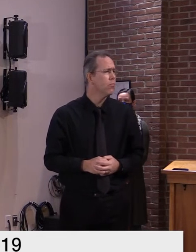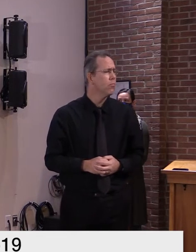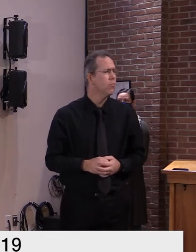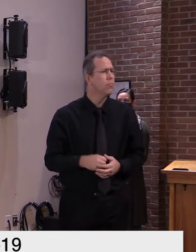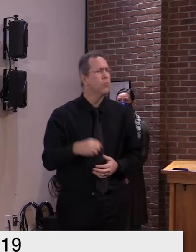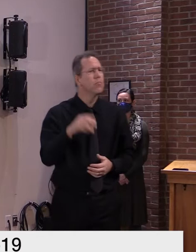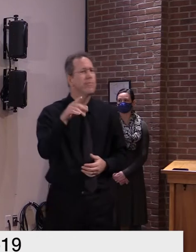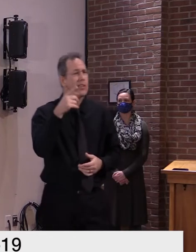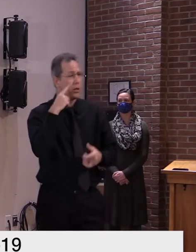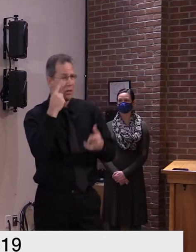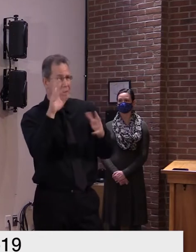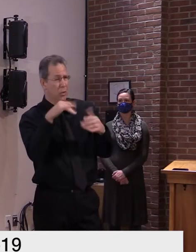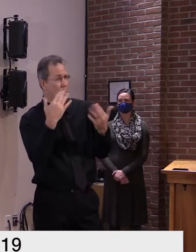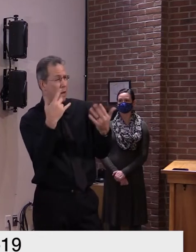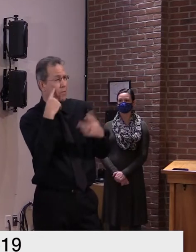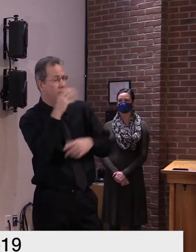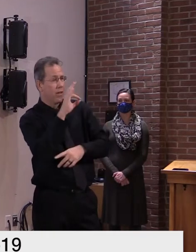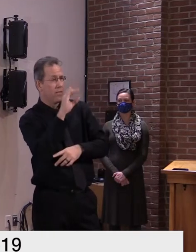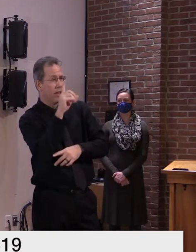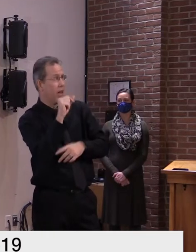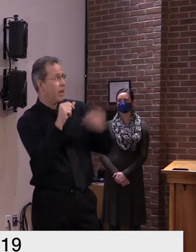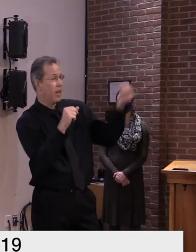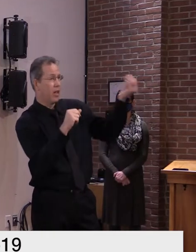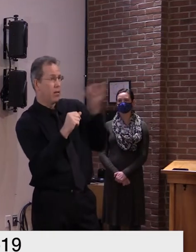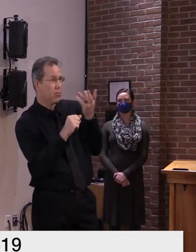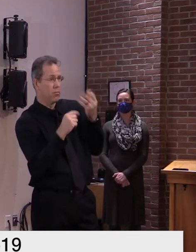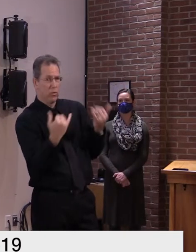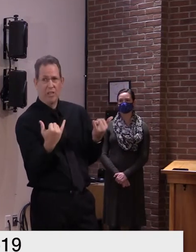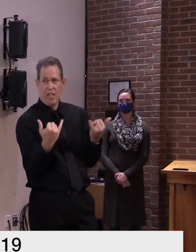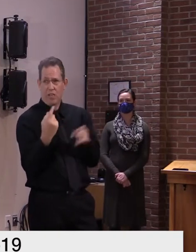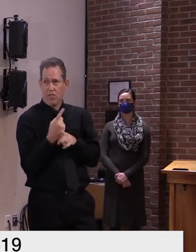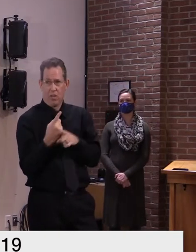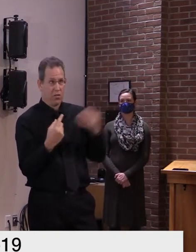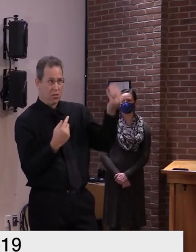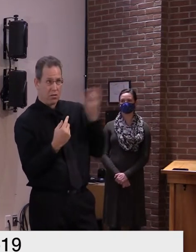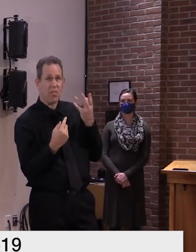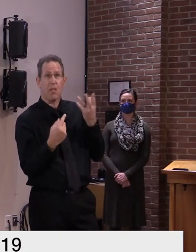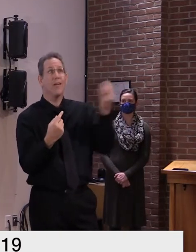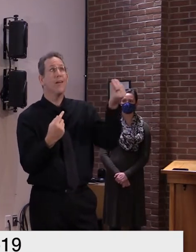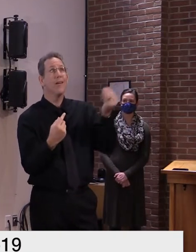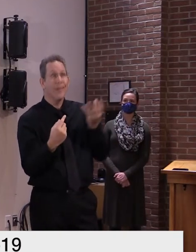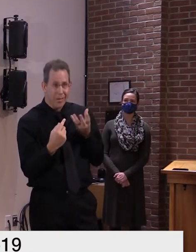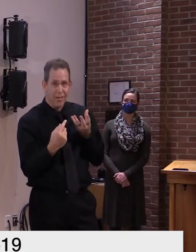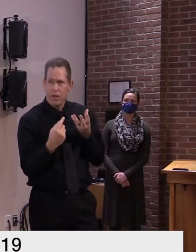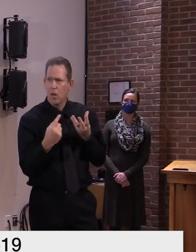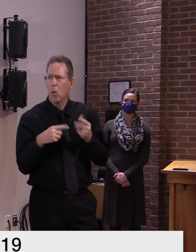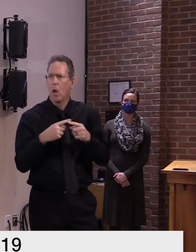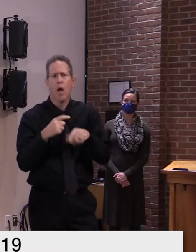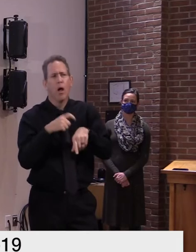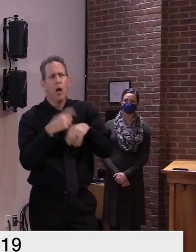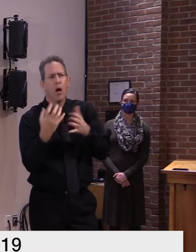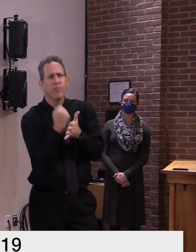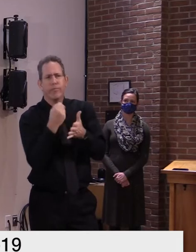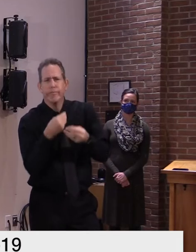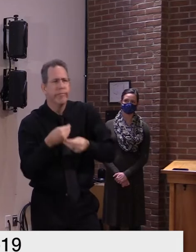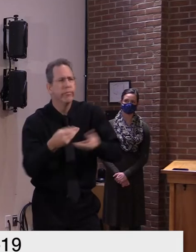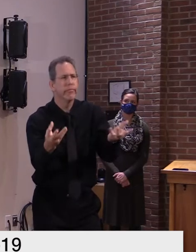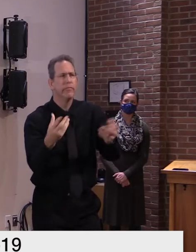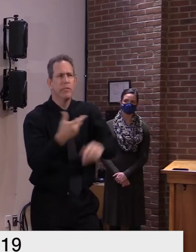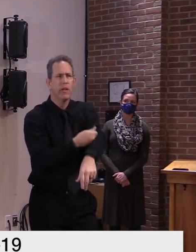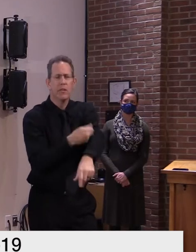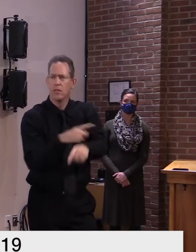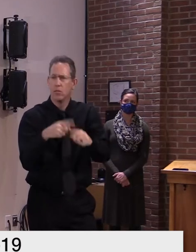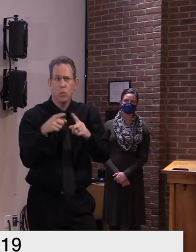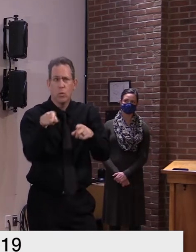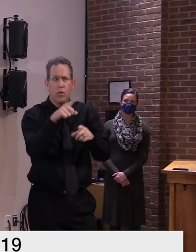yeah well again dr levine can answer the question in more detail but we're still waiting for the fda final